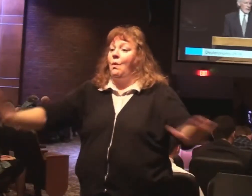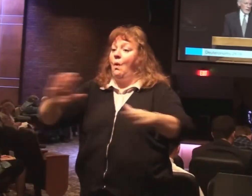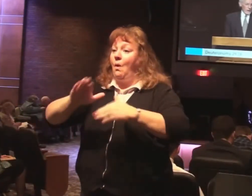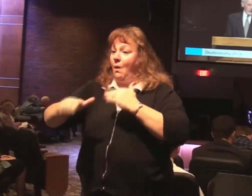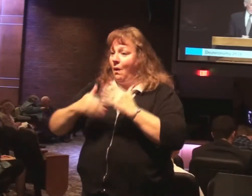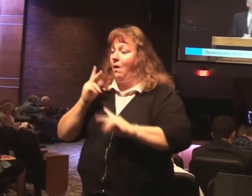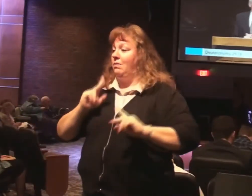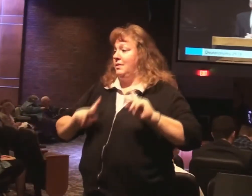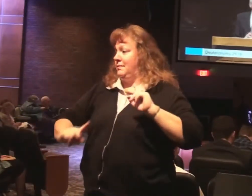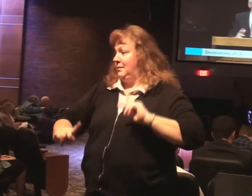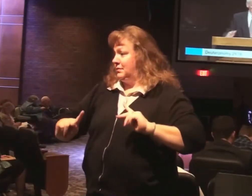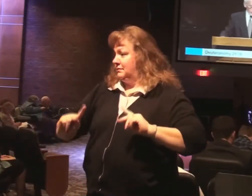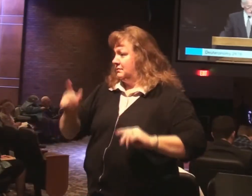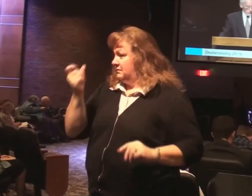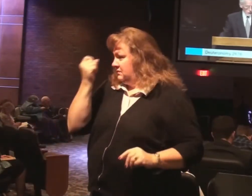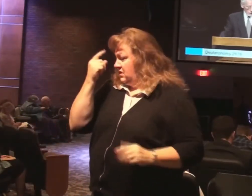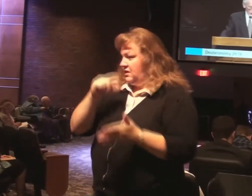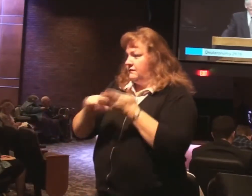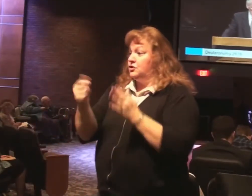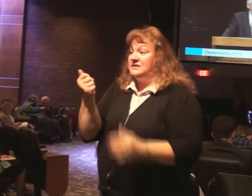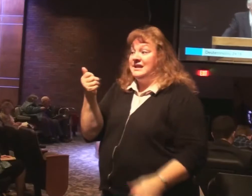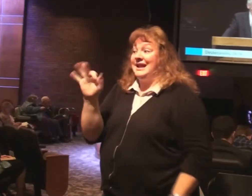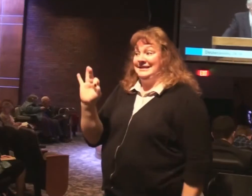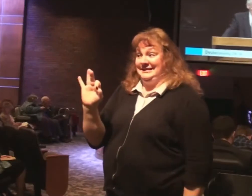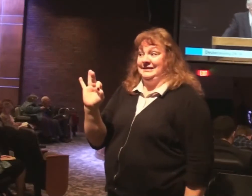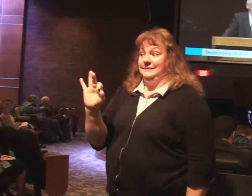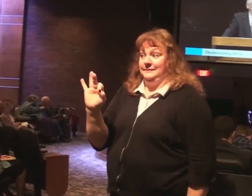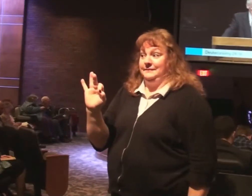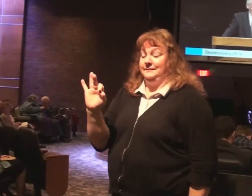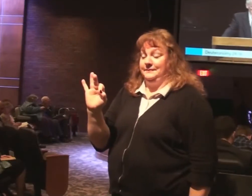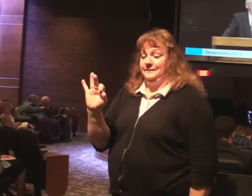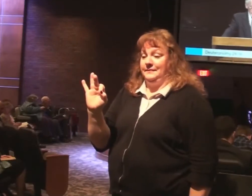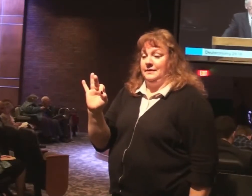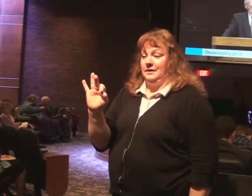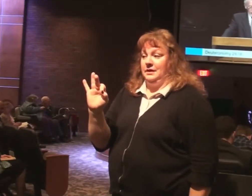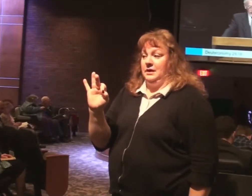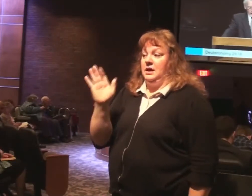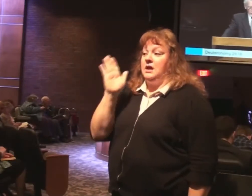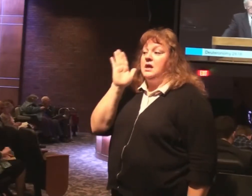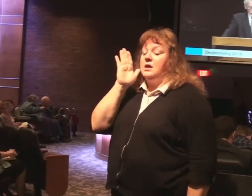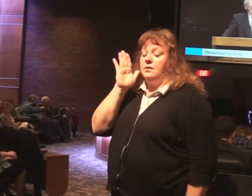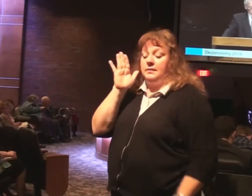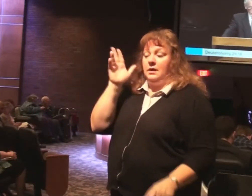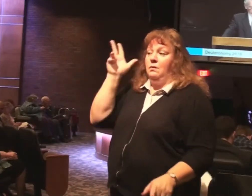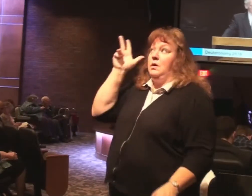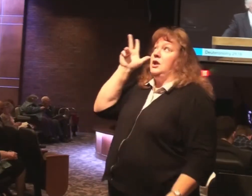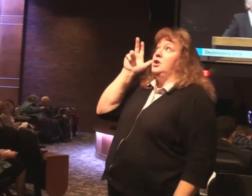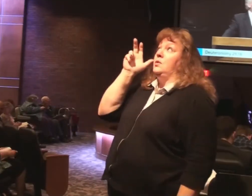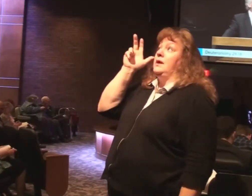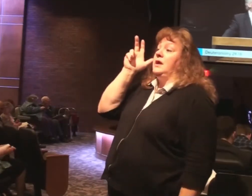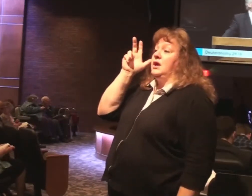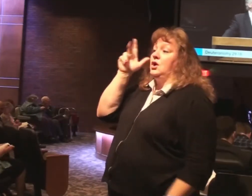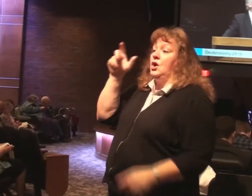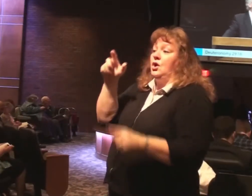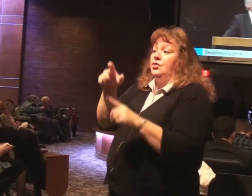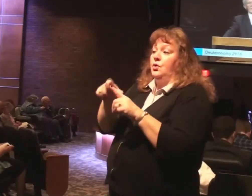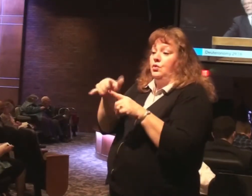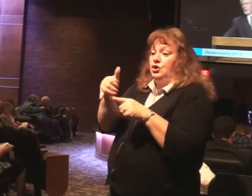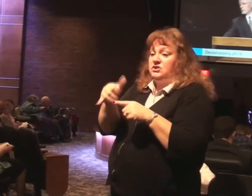I want you to note verse 19 while we're here. It shall be when he hears the words of the curse. That disobedient